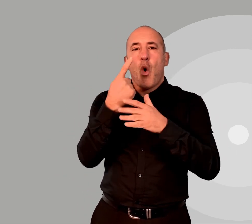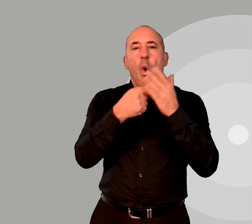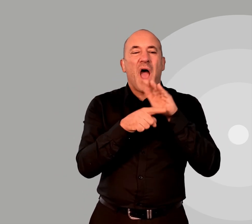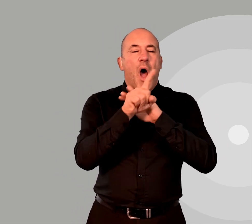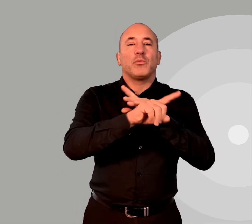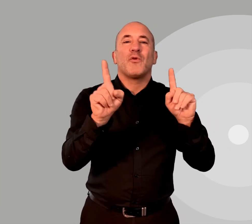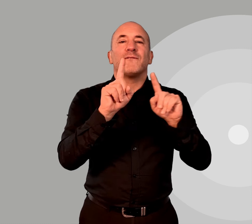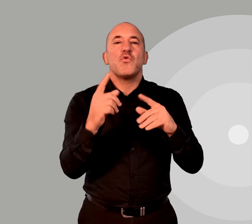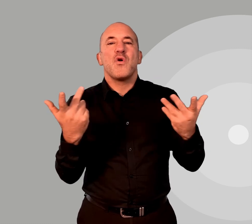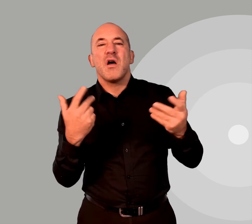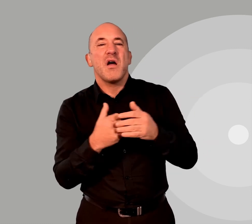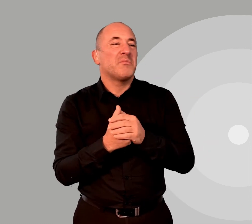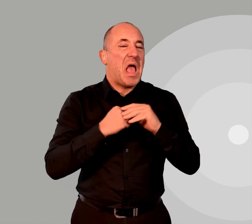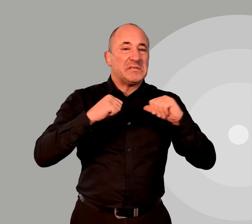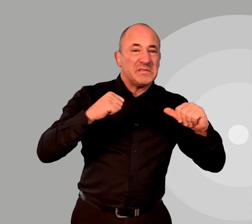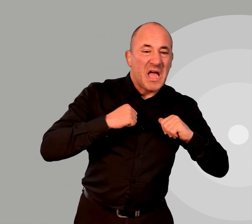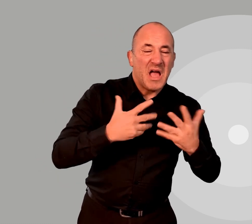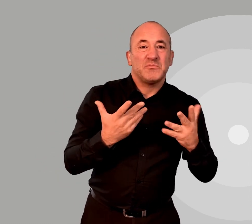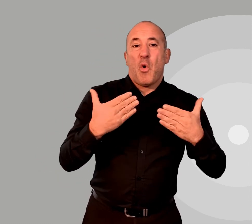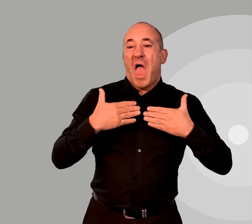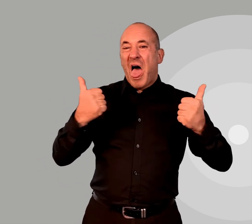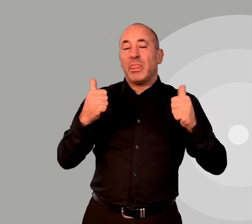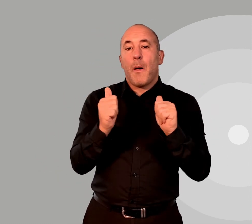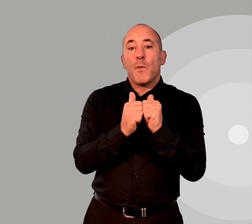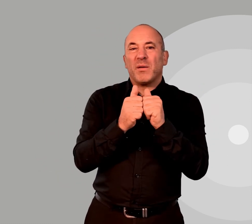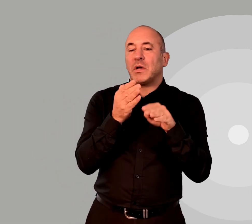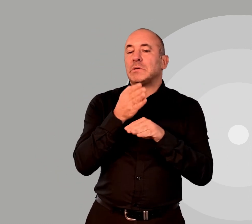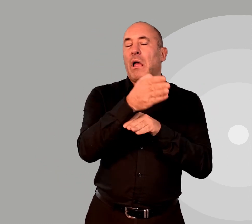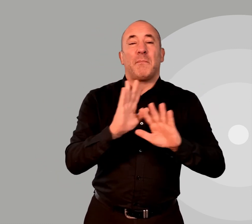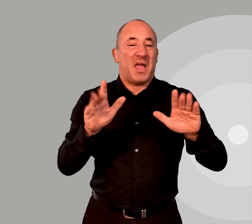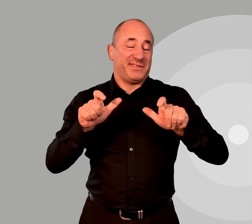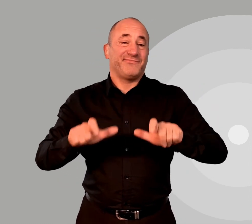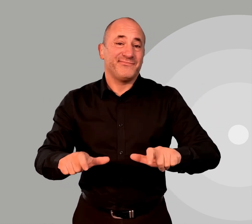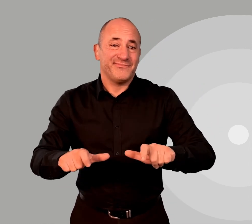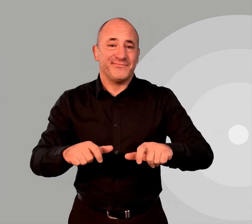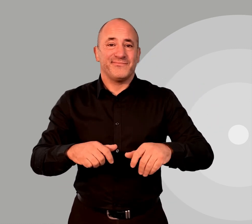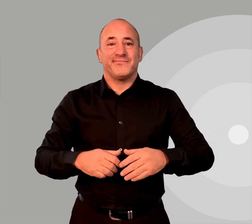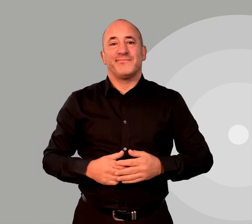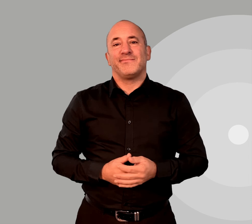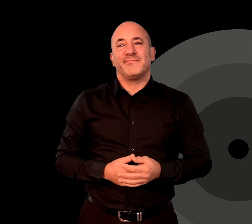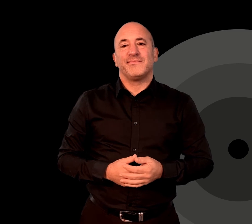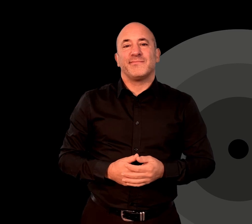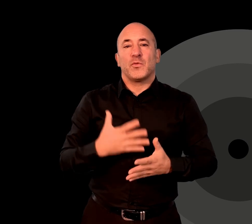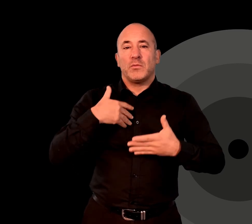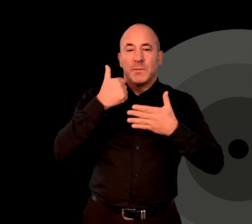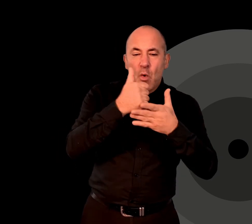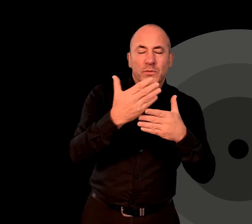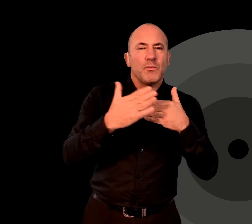except to go outdoors for exercise, except to attend health appointments. For support and more